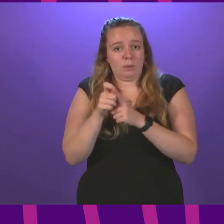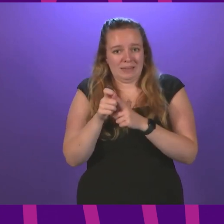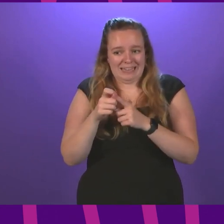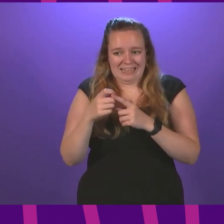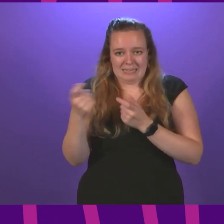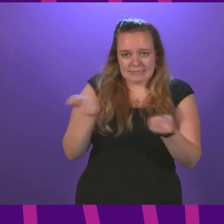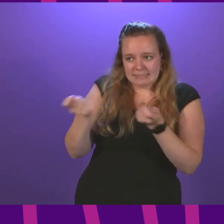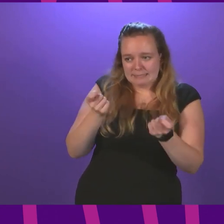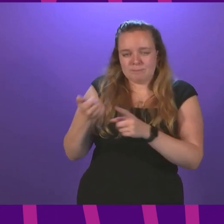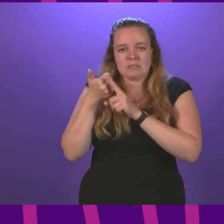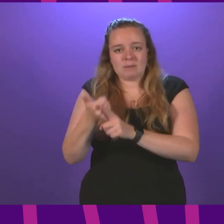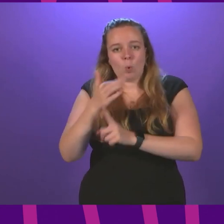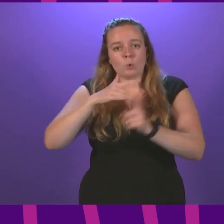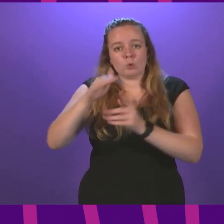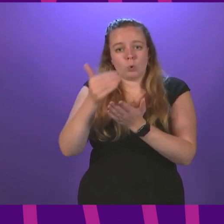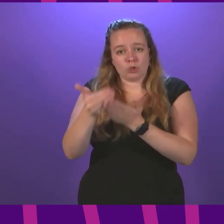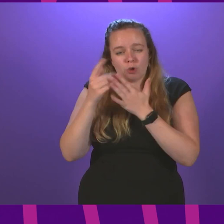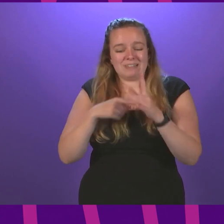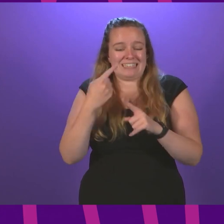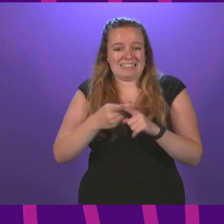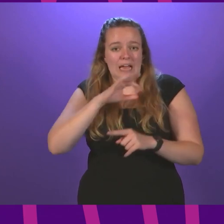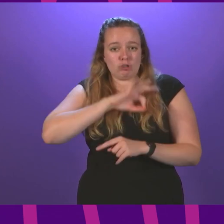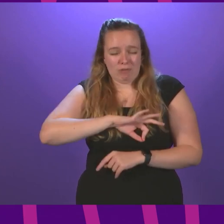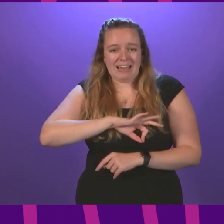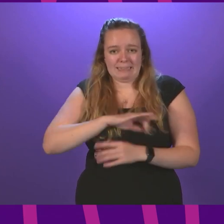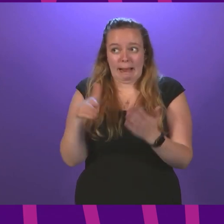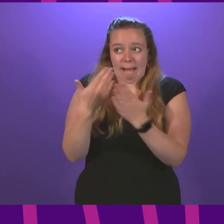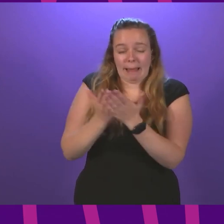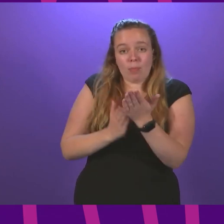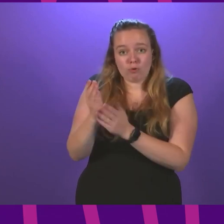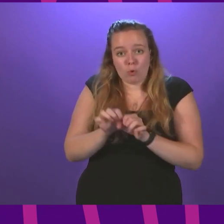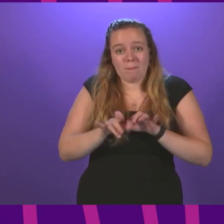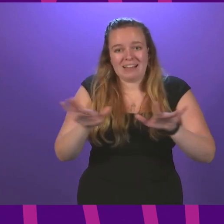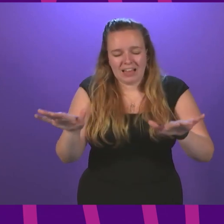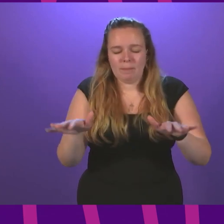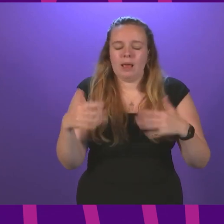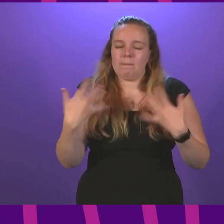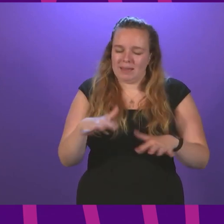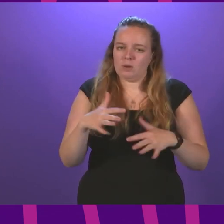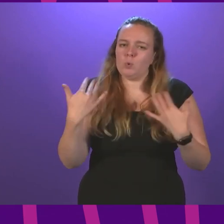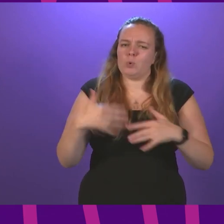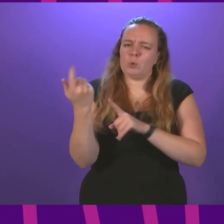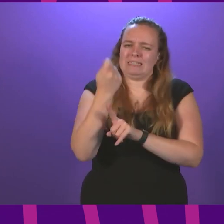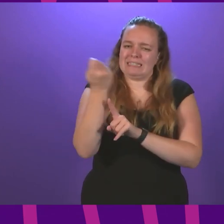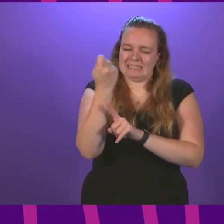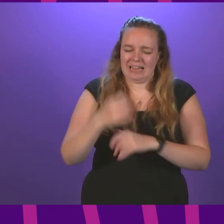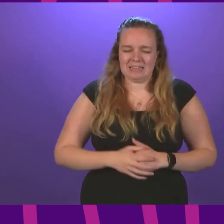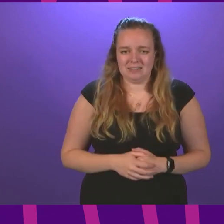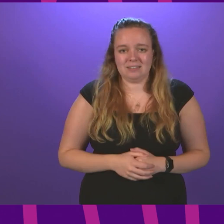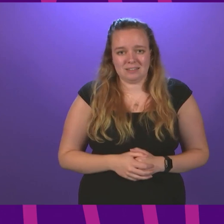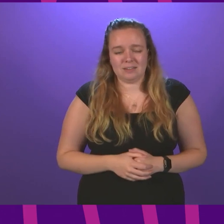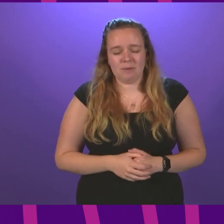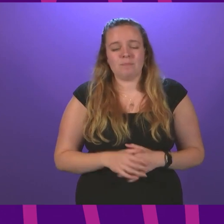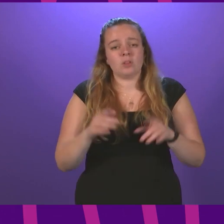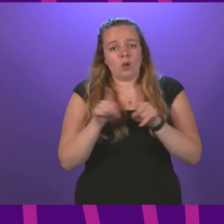to support social security and tax credit claimants during the pandemic has been very successful, adding